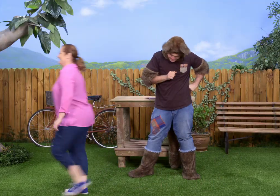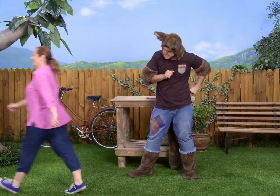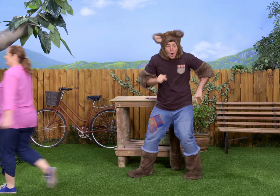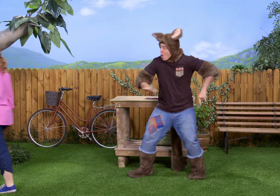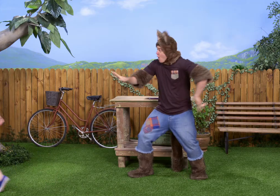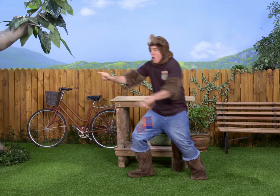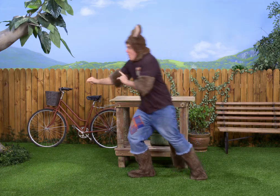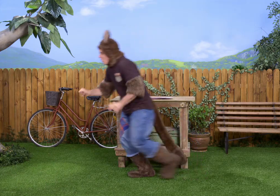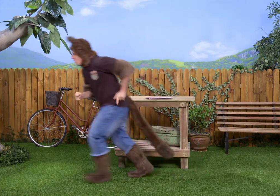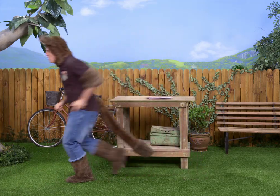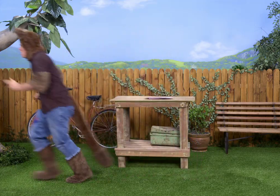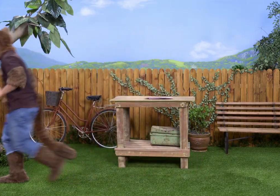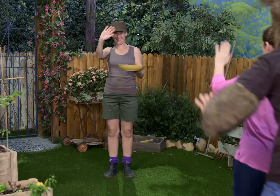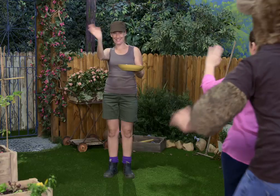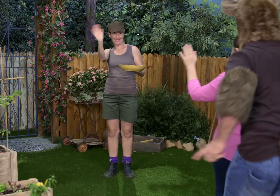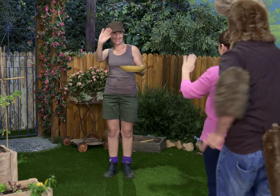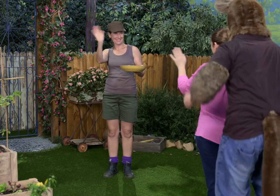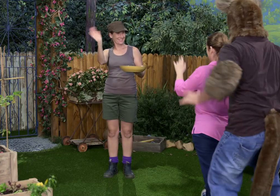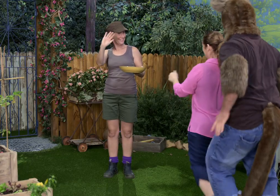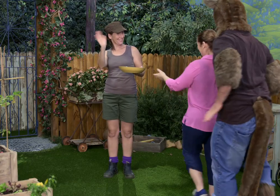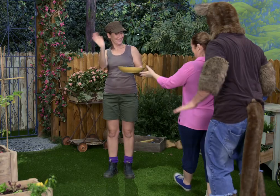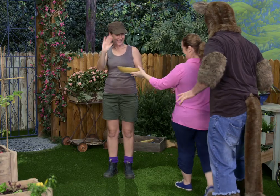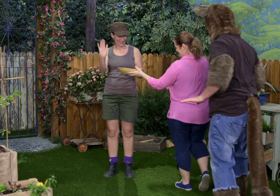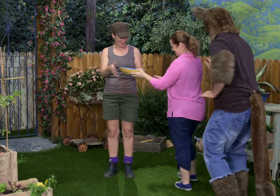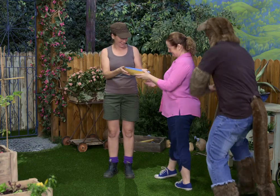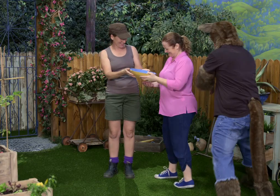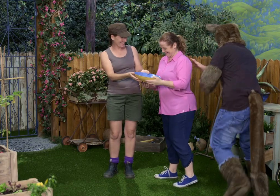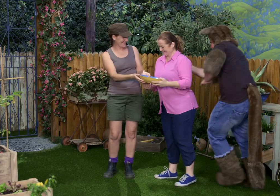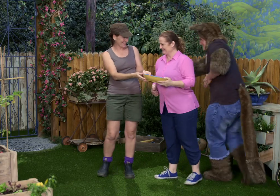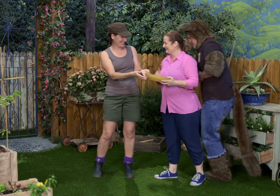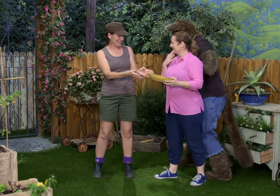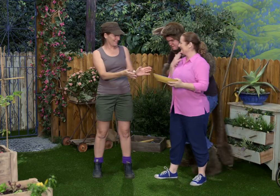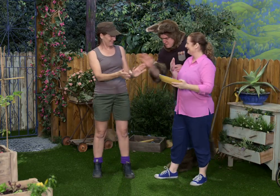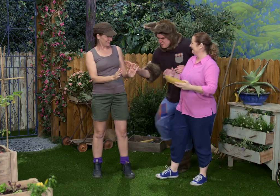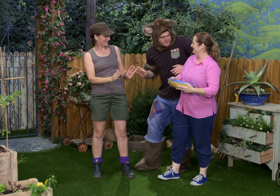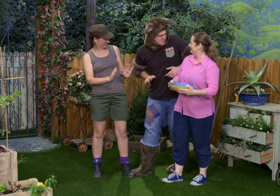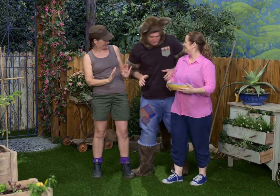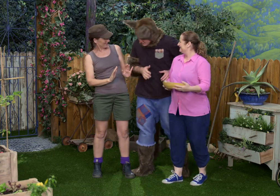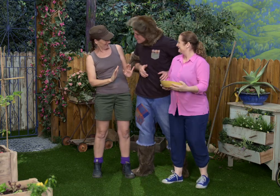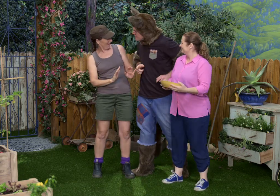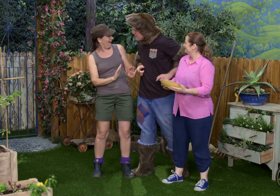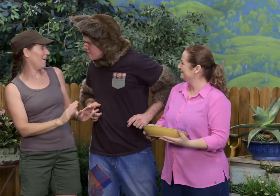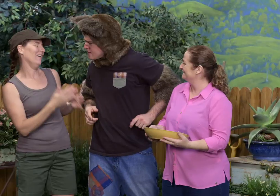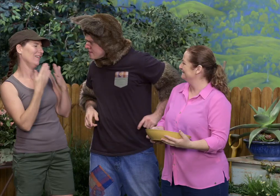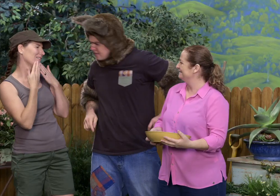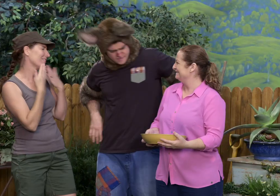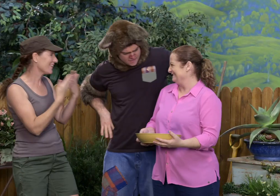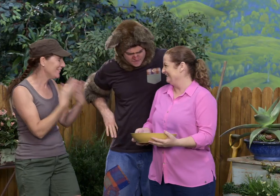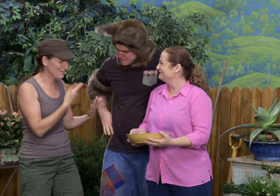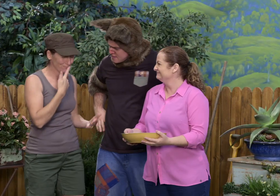Oh. Oh. Hello. Hmm. Oh. Oh, thank you. Thank you so